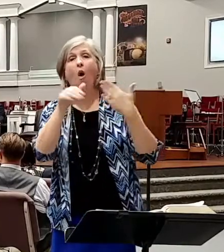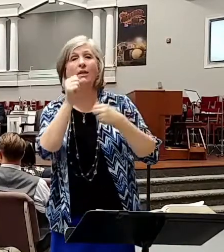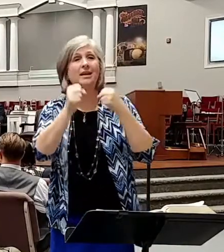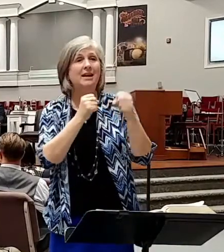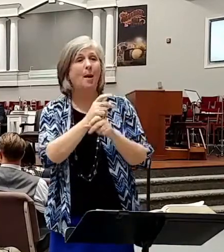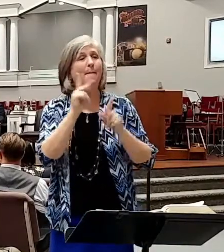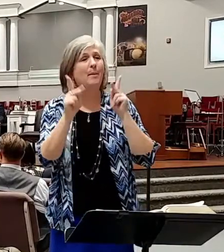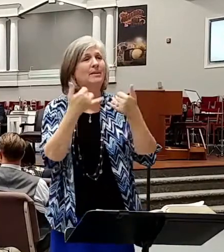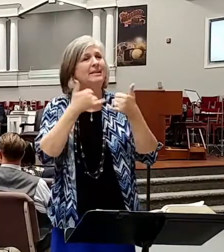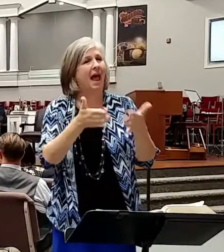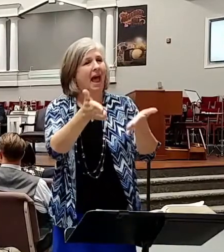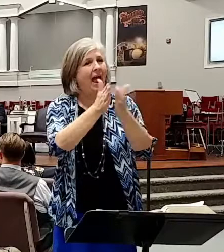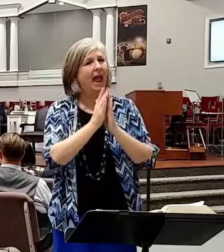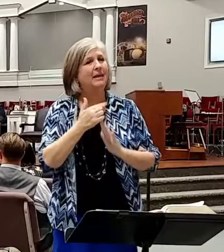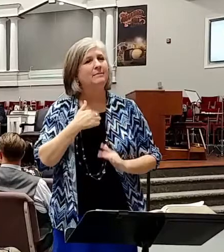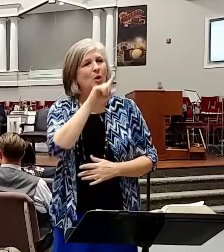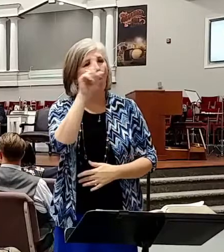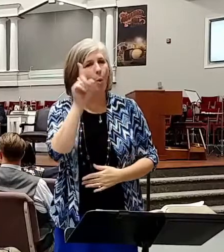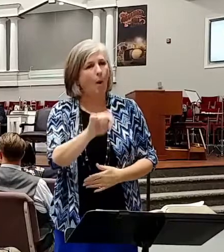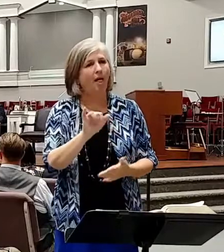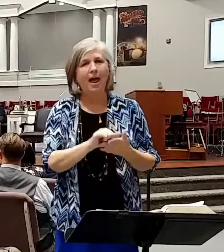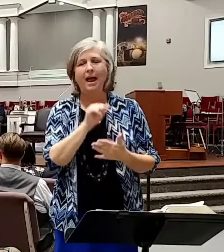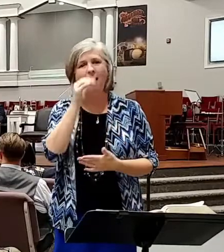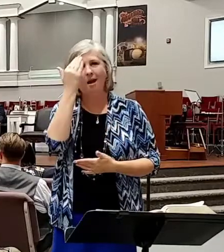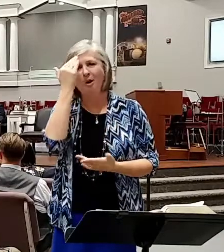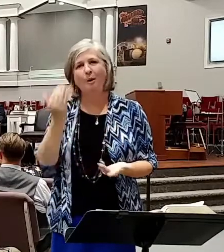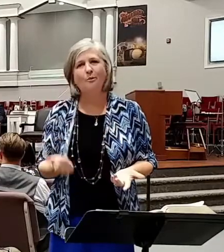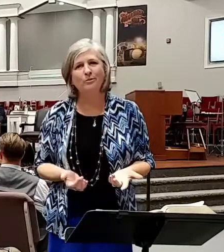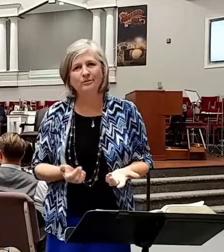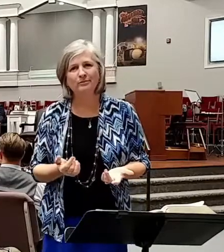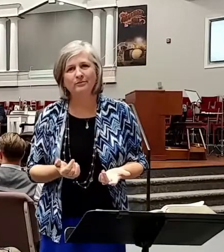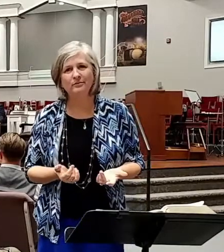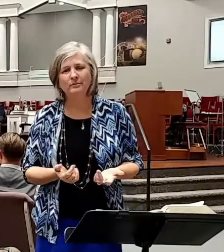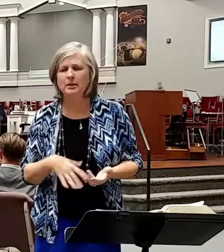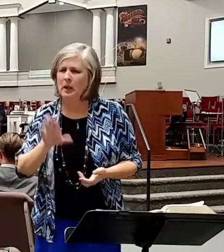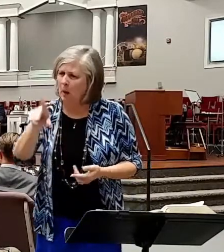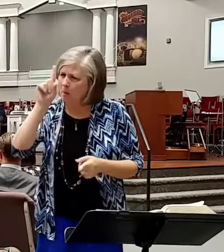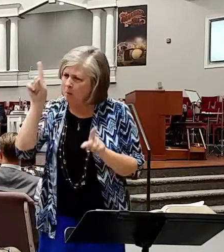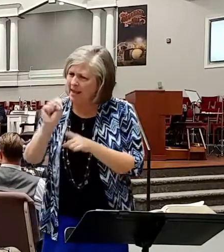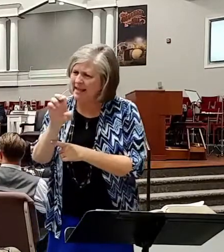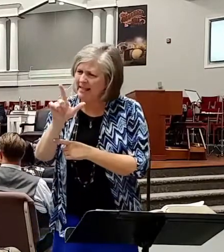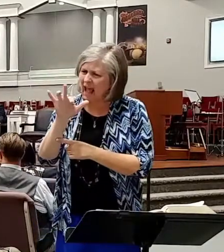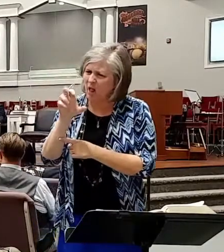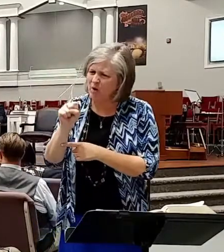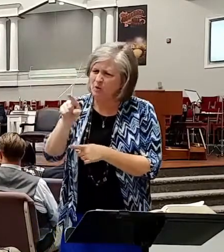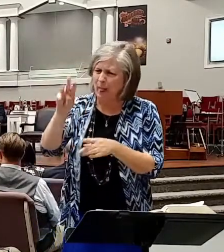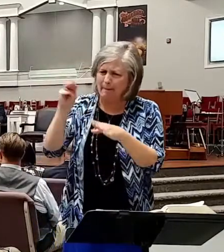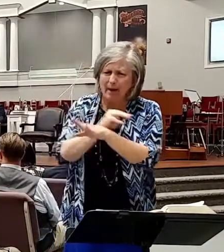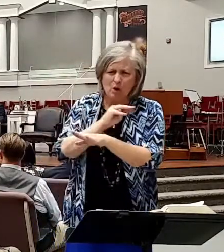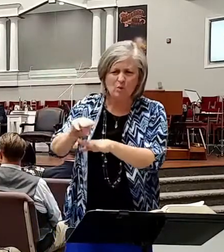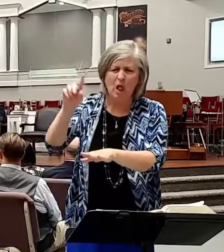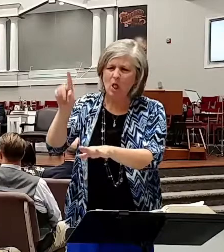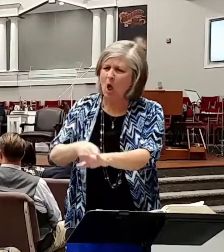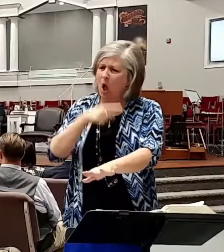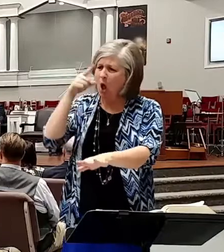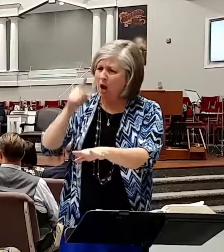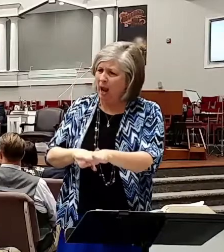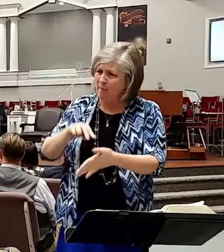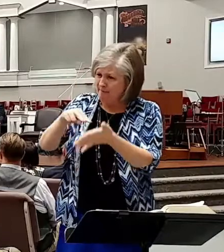questions that I don't know. Brother Sellers, you've been in the ministry a long time. There's things you still don't